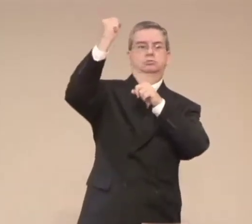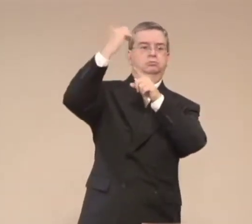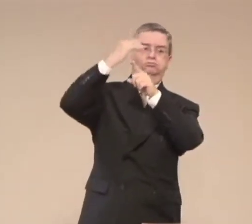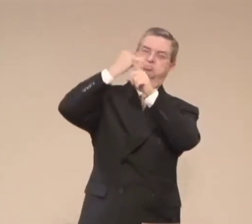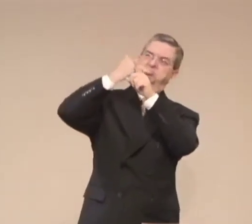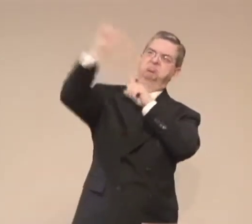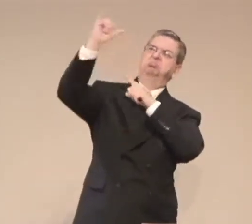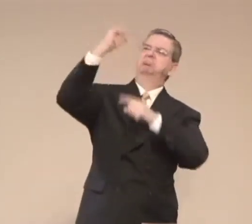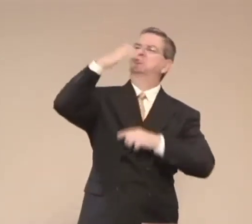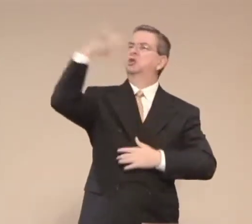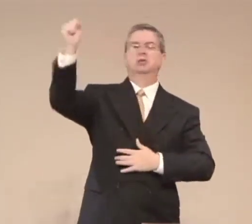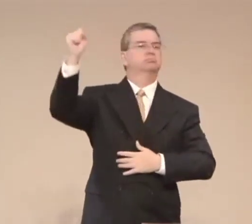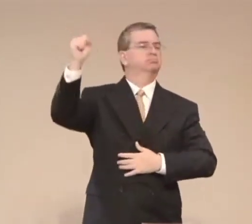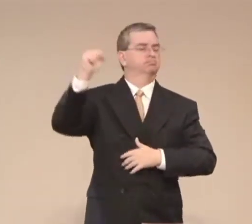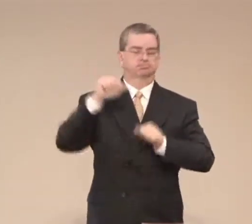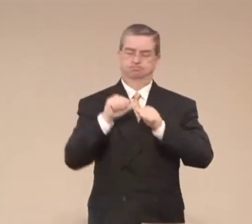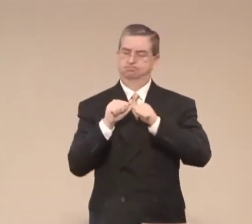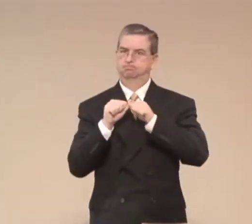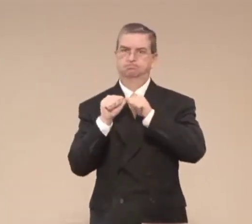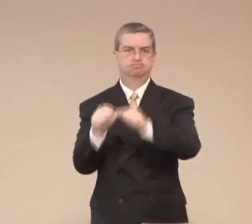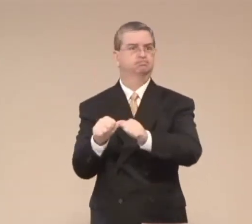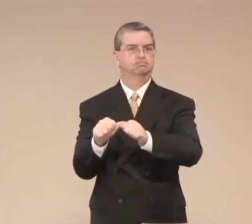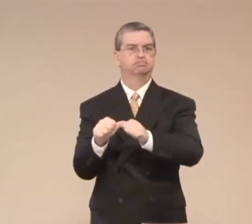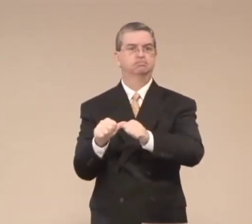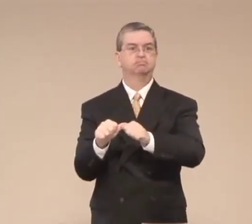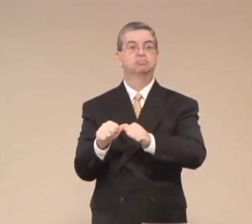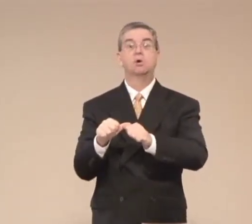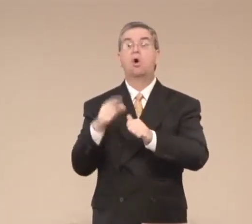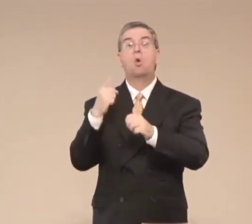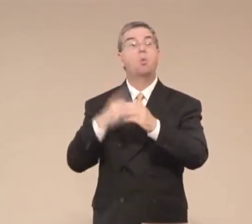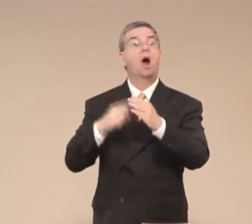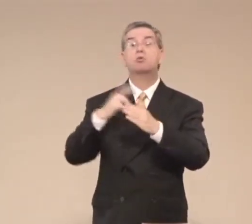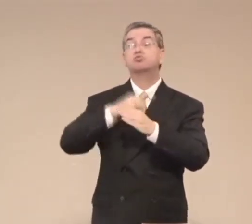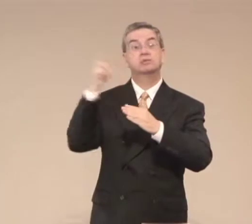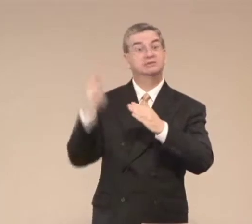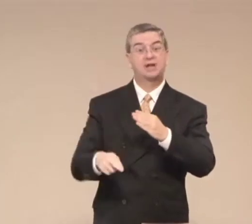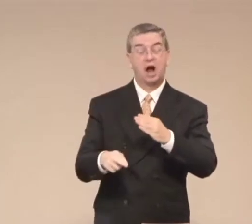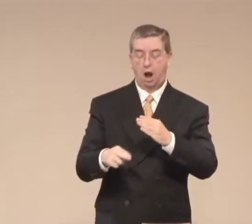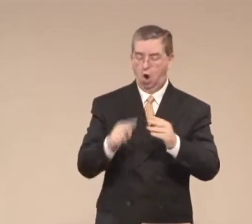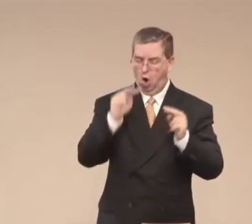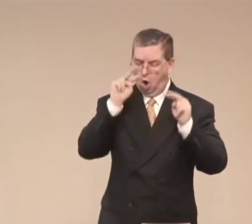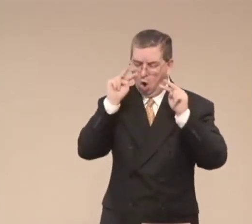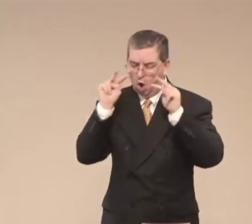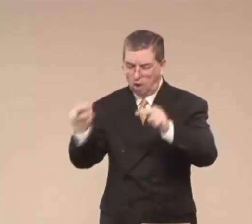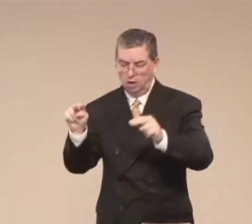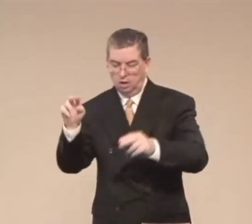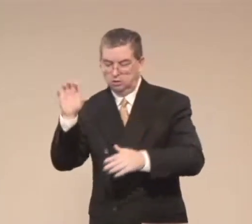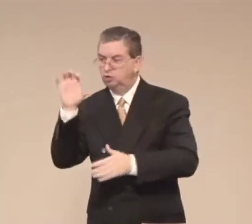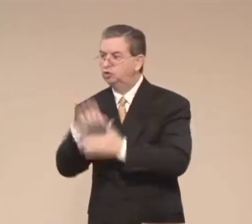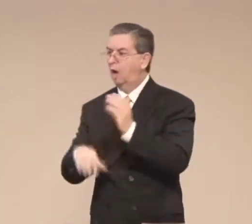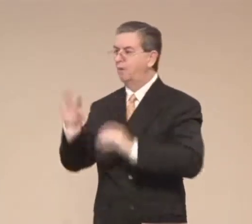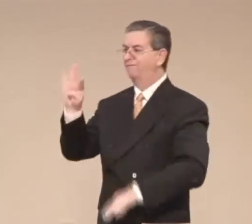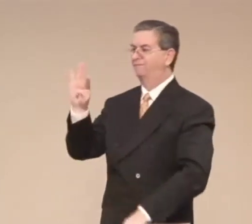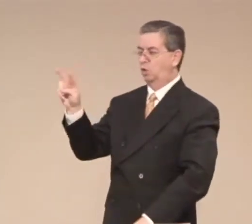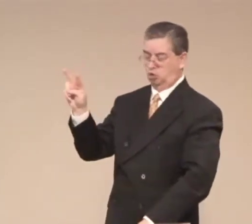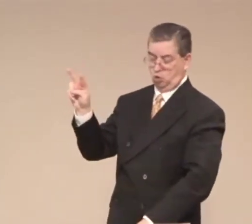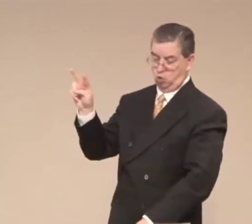He did not curse God. He stood firmly in his belief. And let's see what